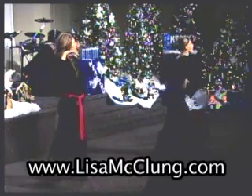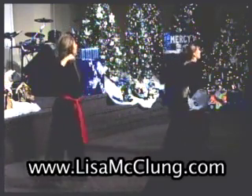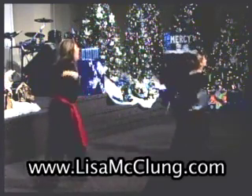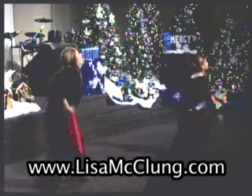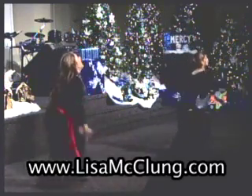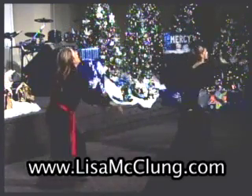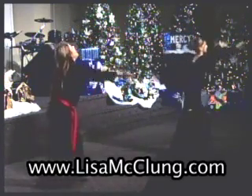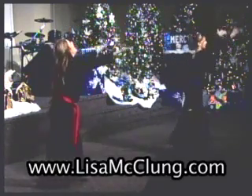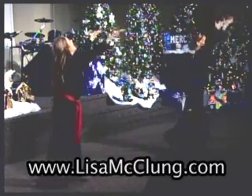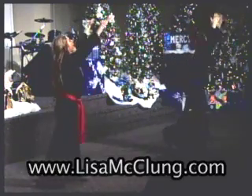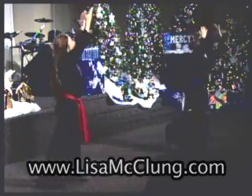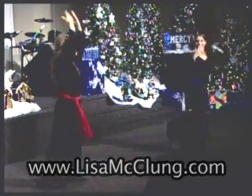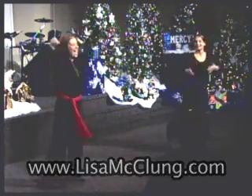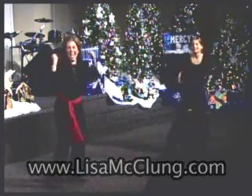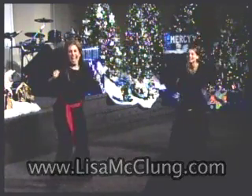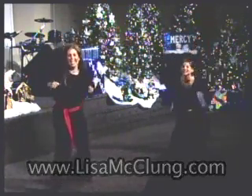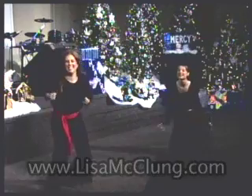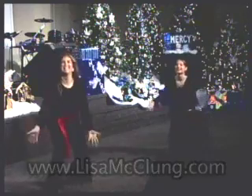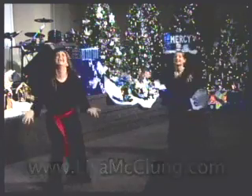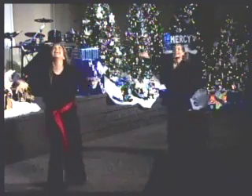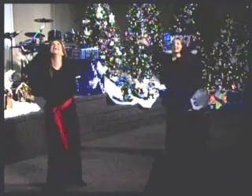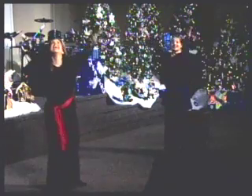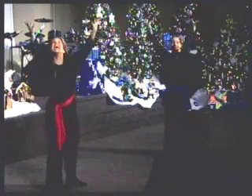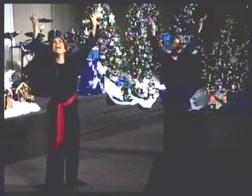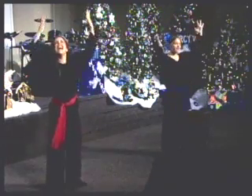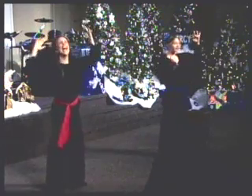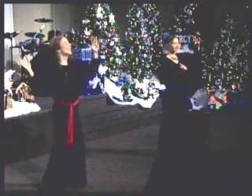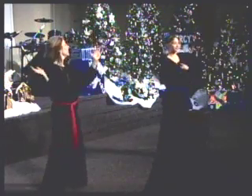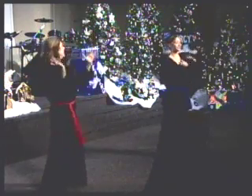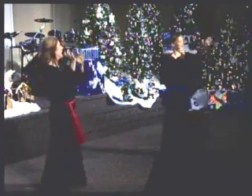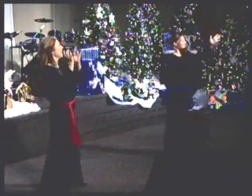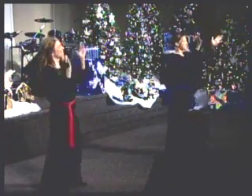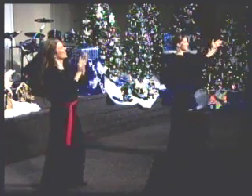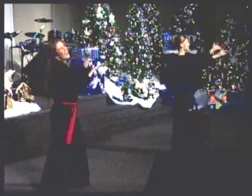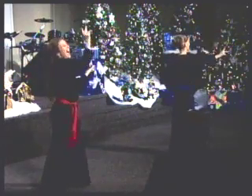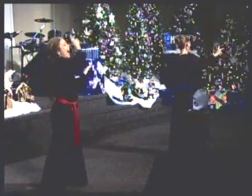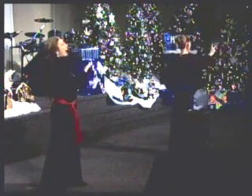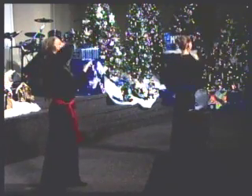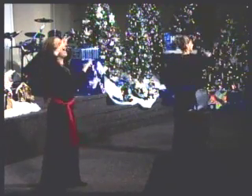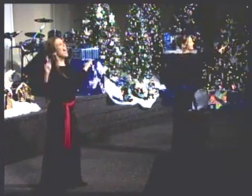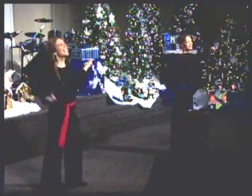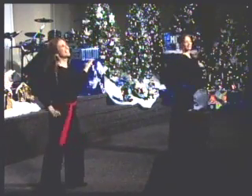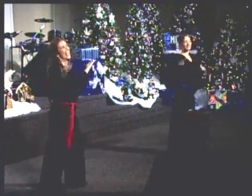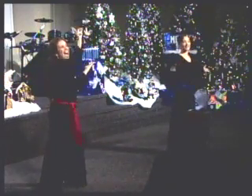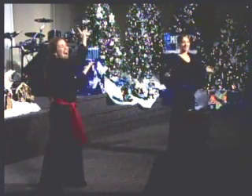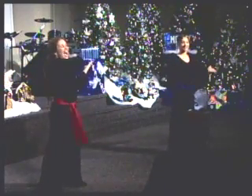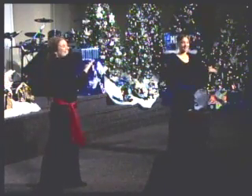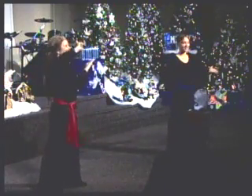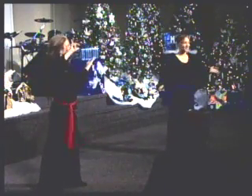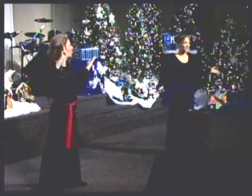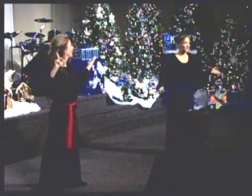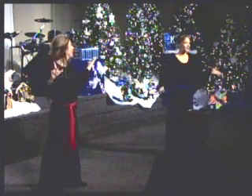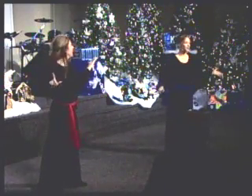This, this is Christ the King